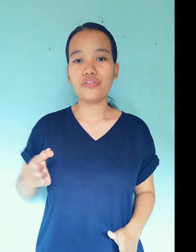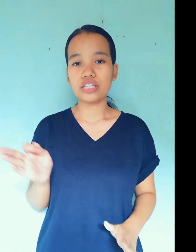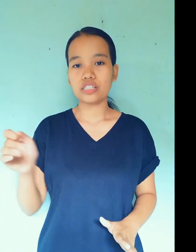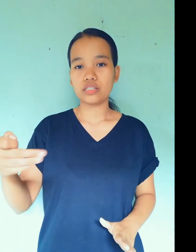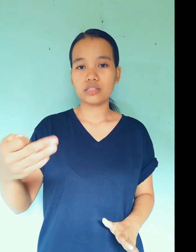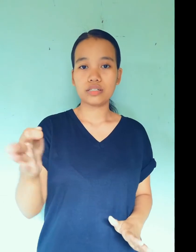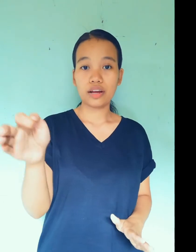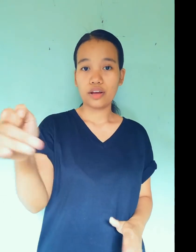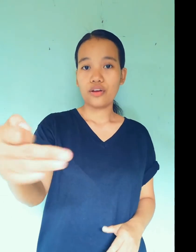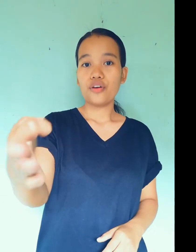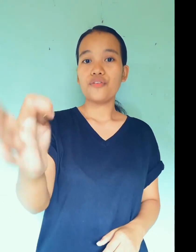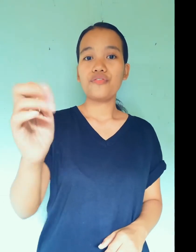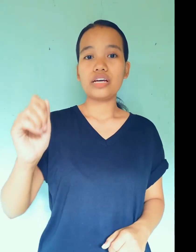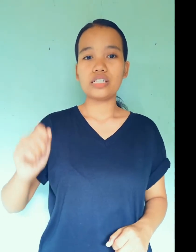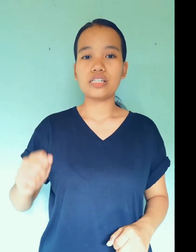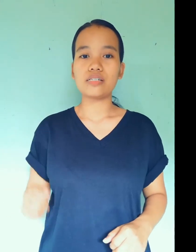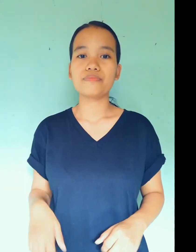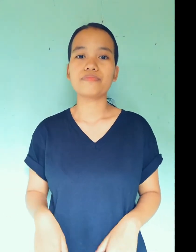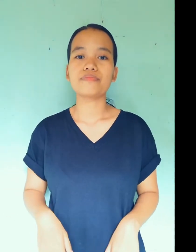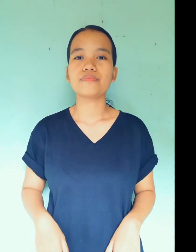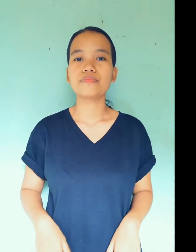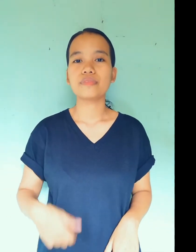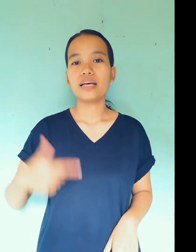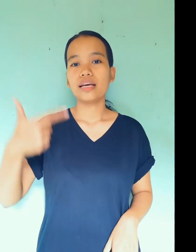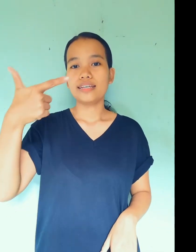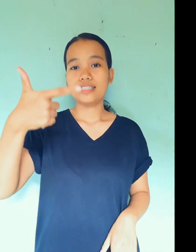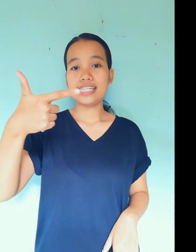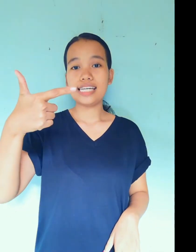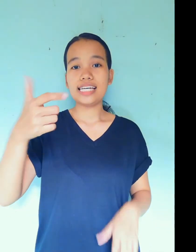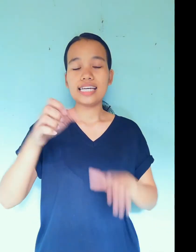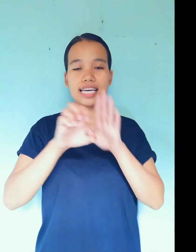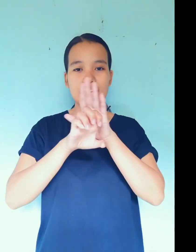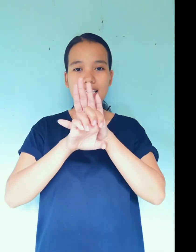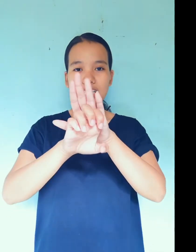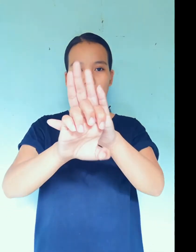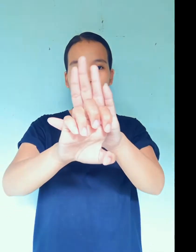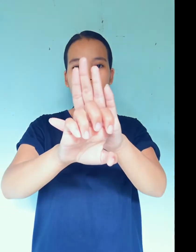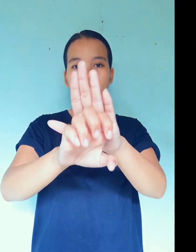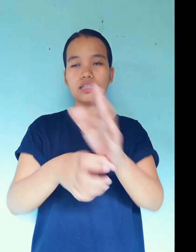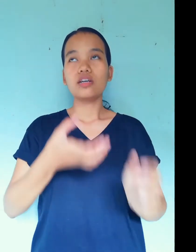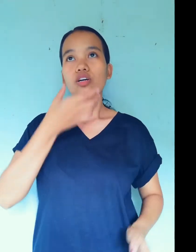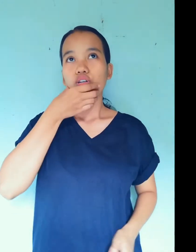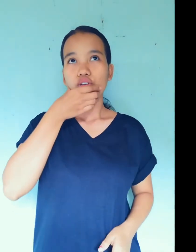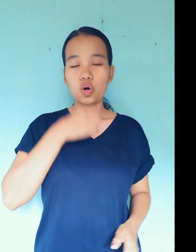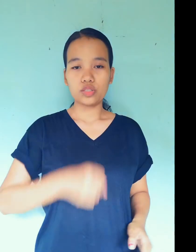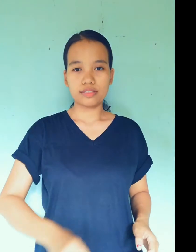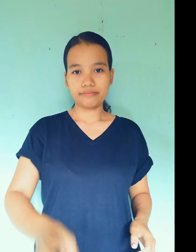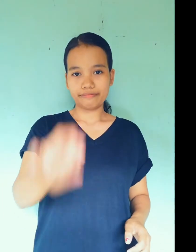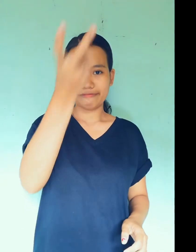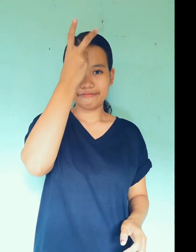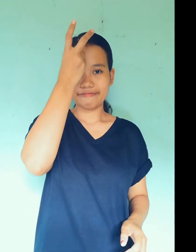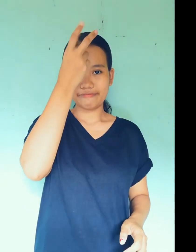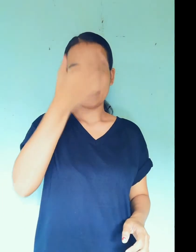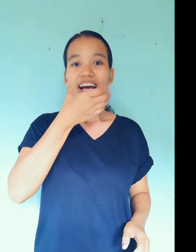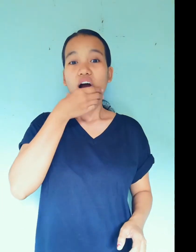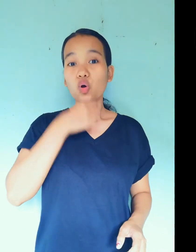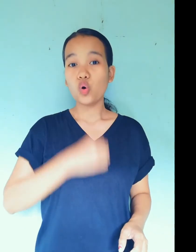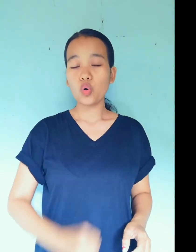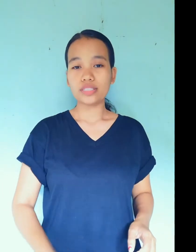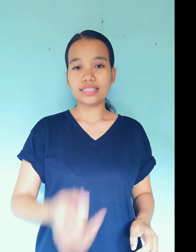fish. Fish. G example, goat. Goat.